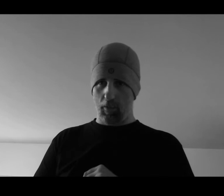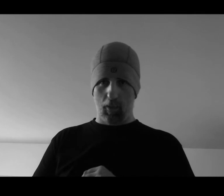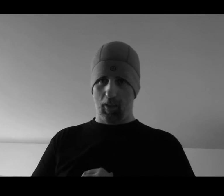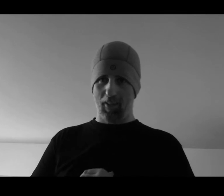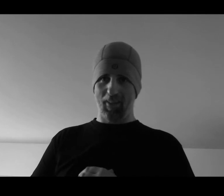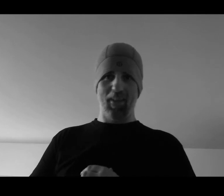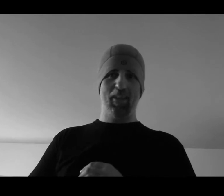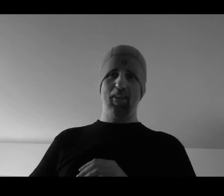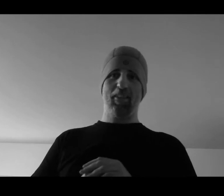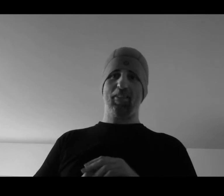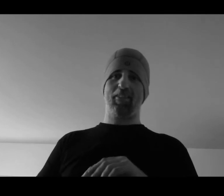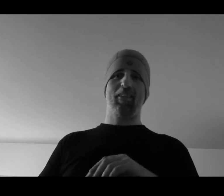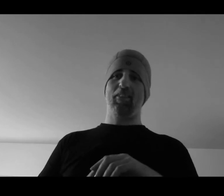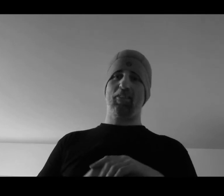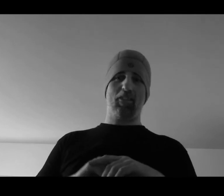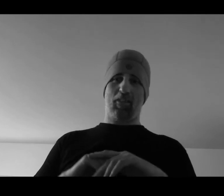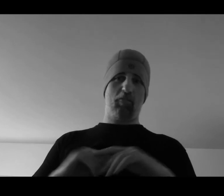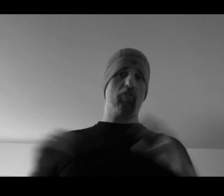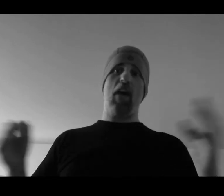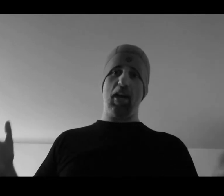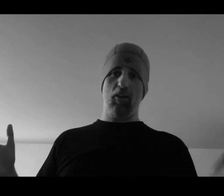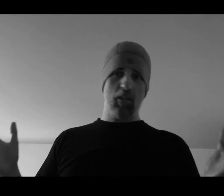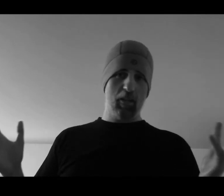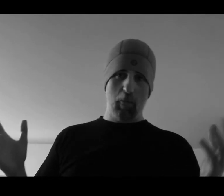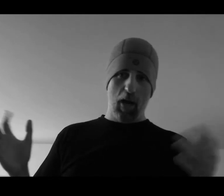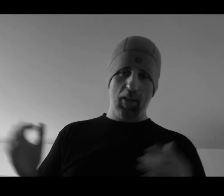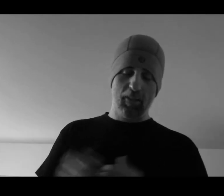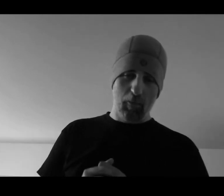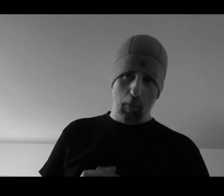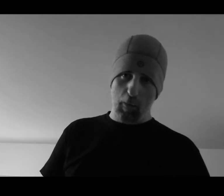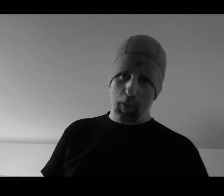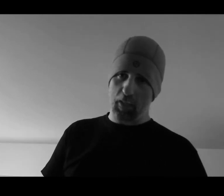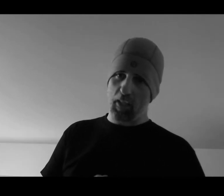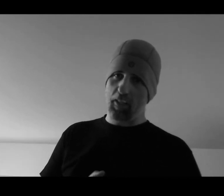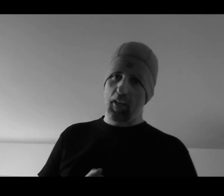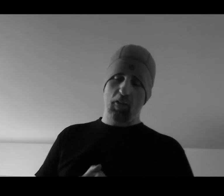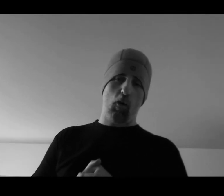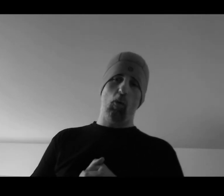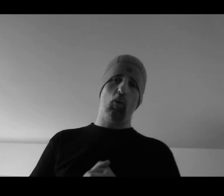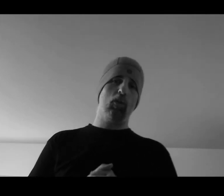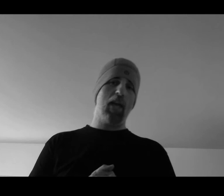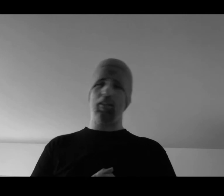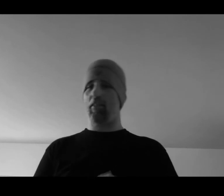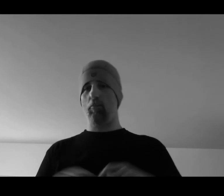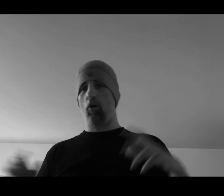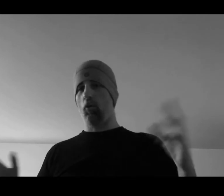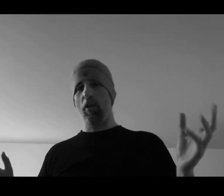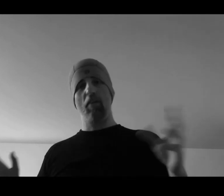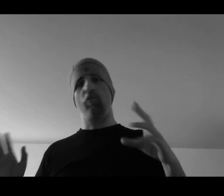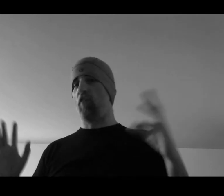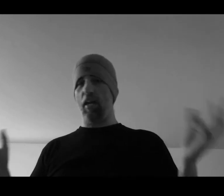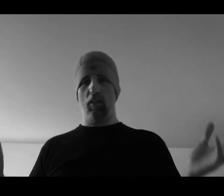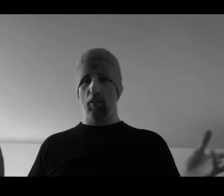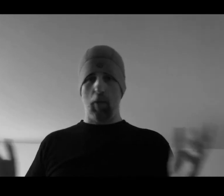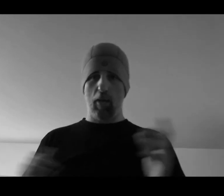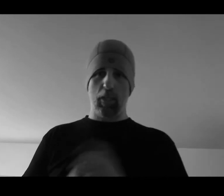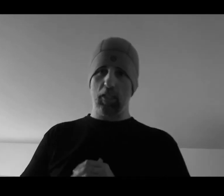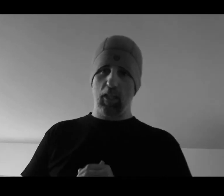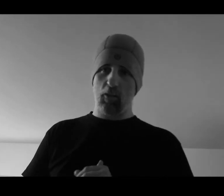is is just fail in my my opinion, the whole legacy mode fail in my opinion. don't